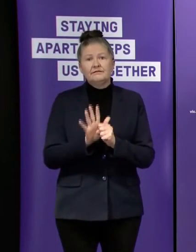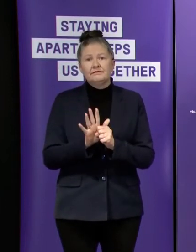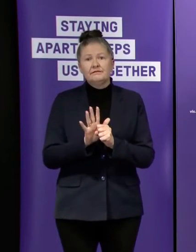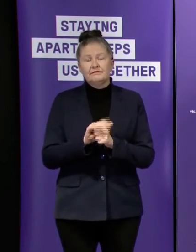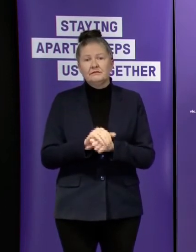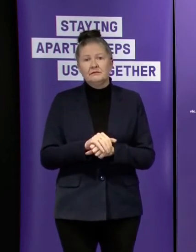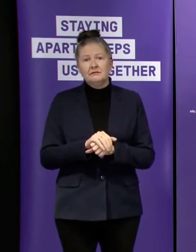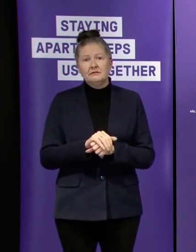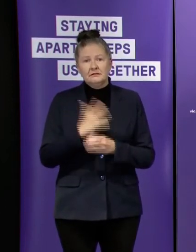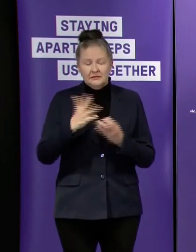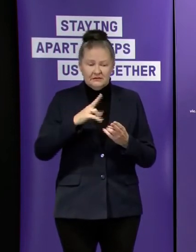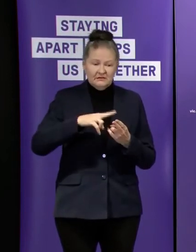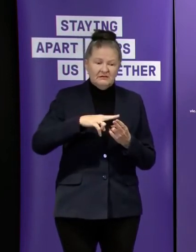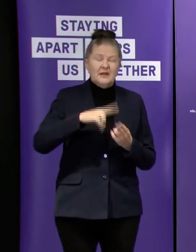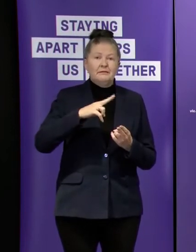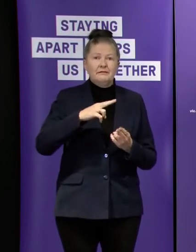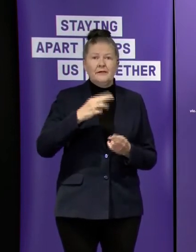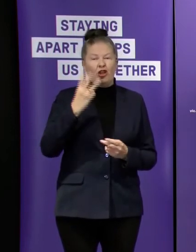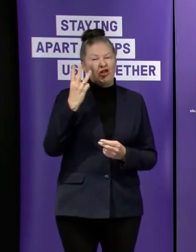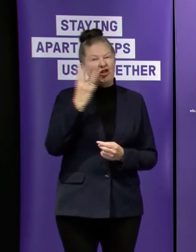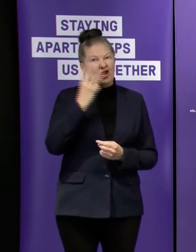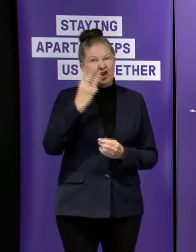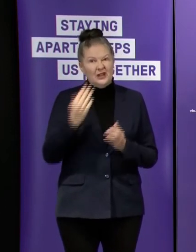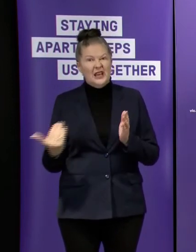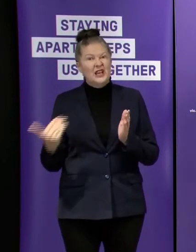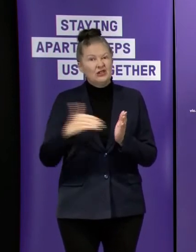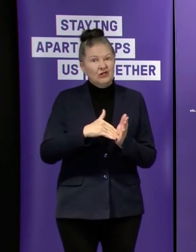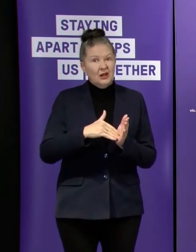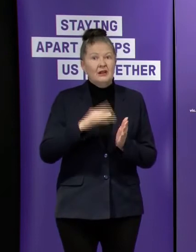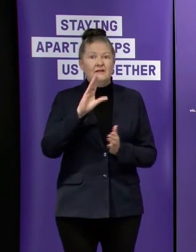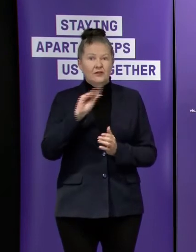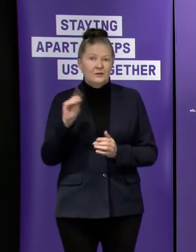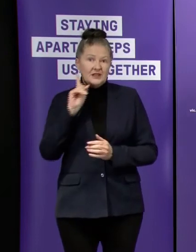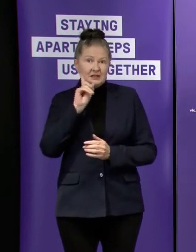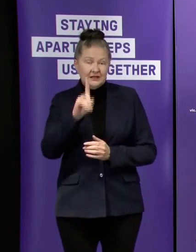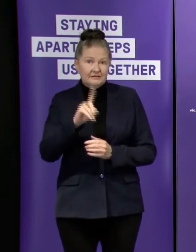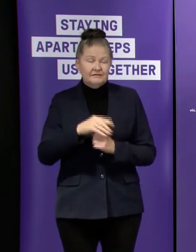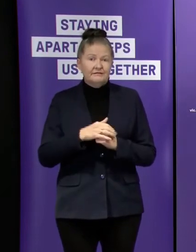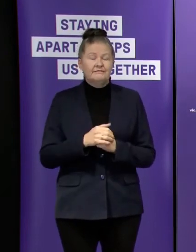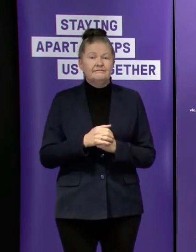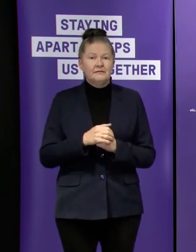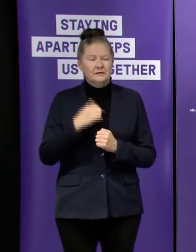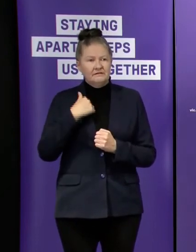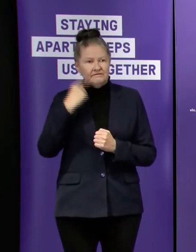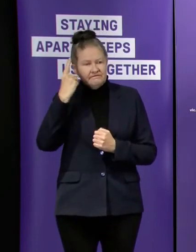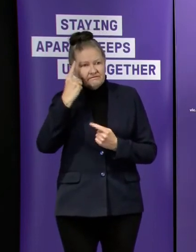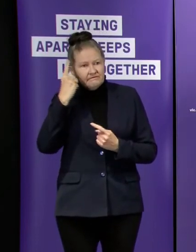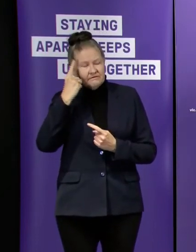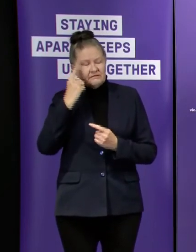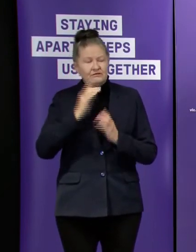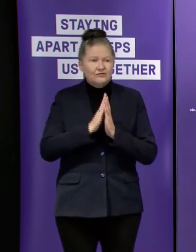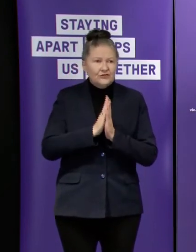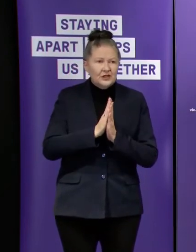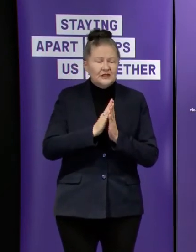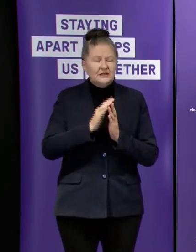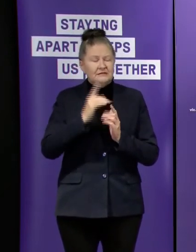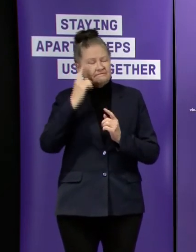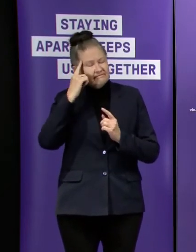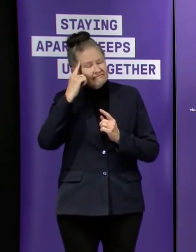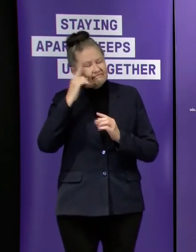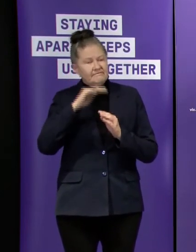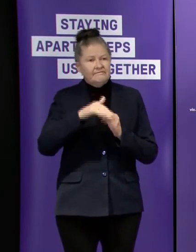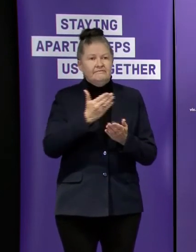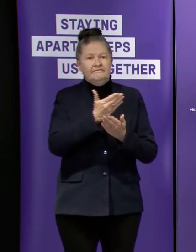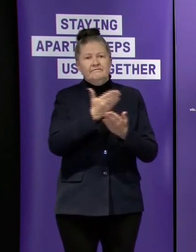that's an increase of 13 since our update yesterday of course our thoughts prayers and best wishes are with each of those 13